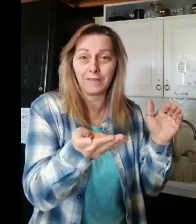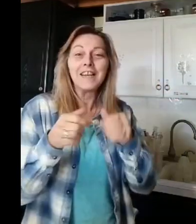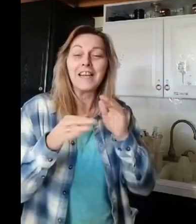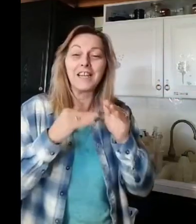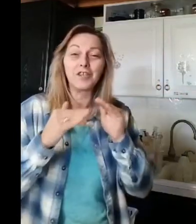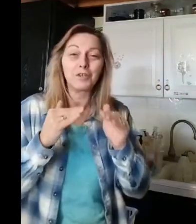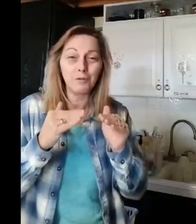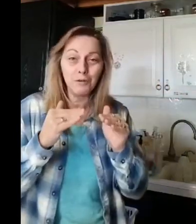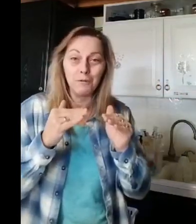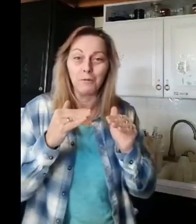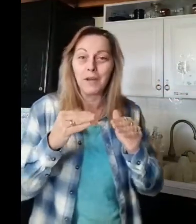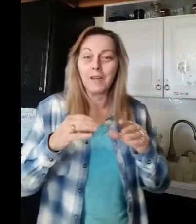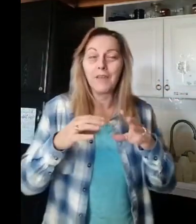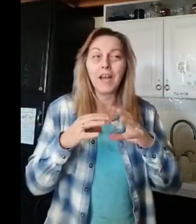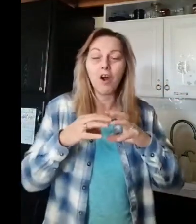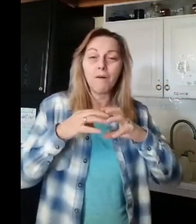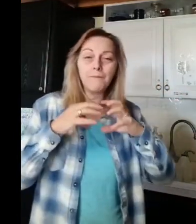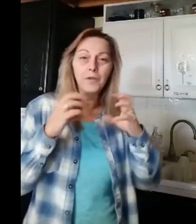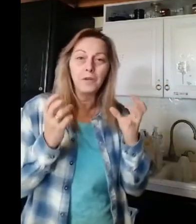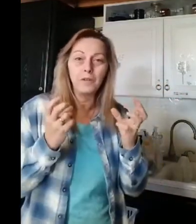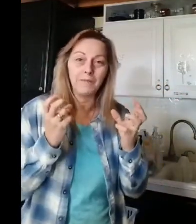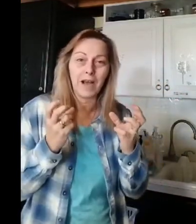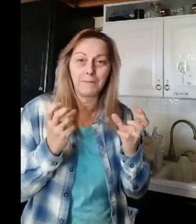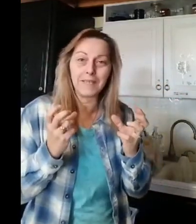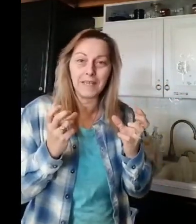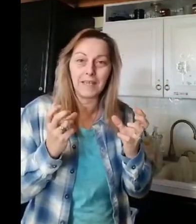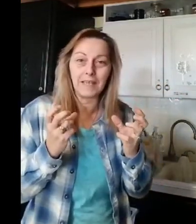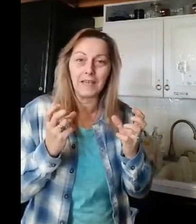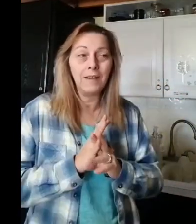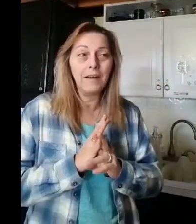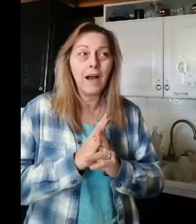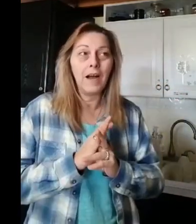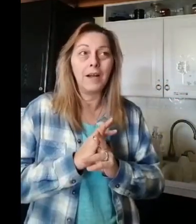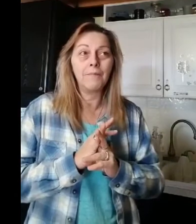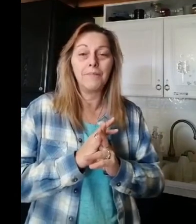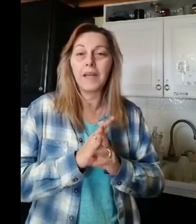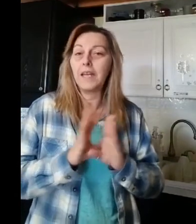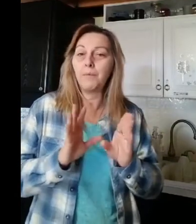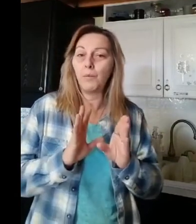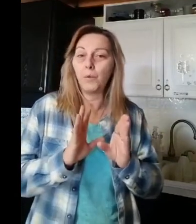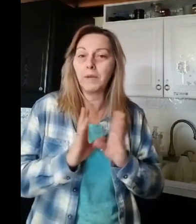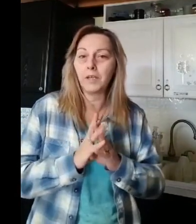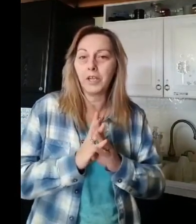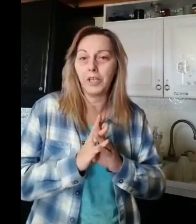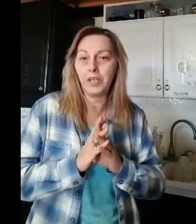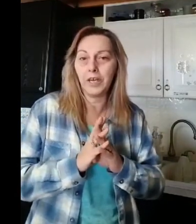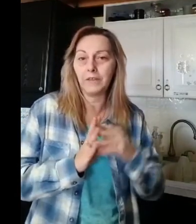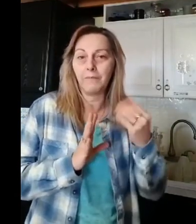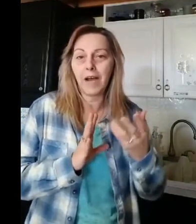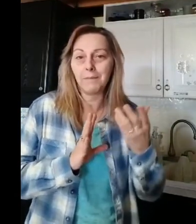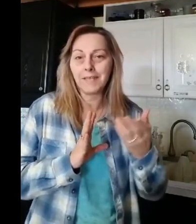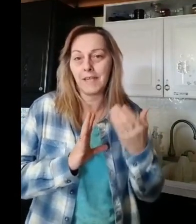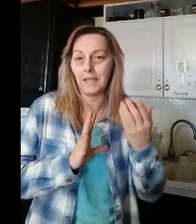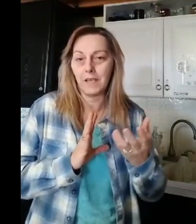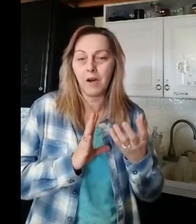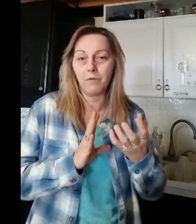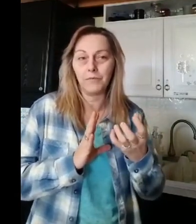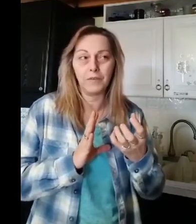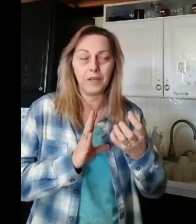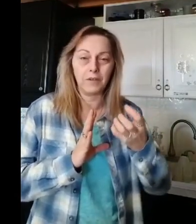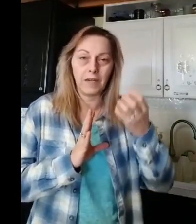It is true. They are full of vitamin C. They keep a woman looking young. The vitamin C alone is